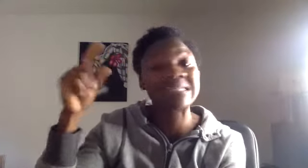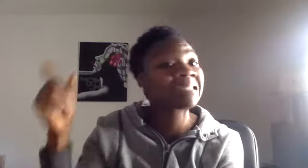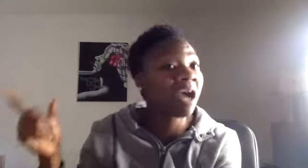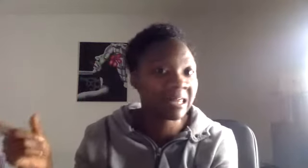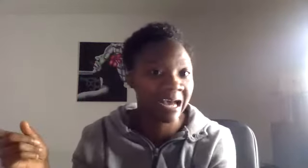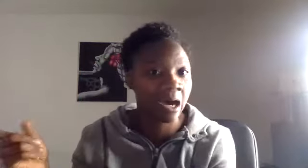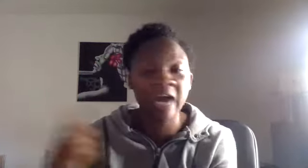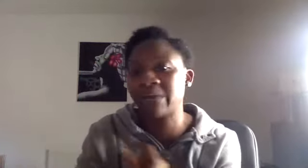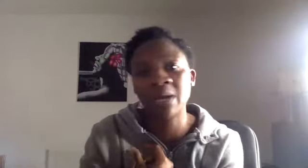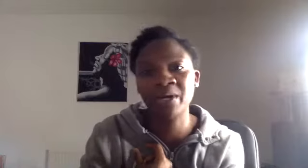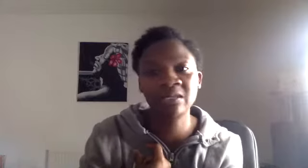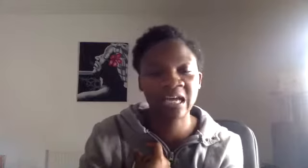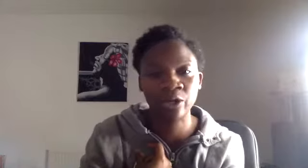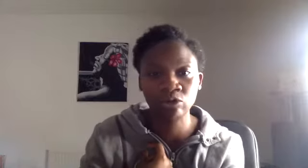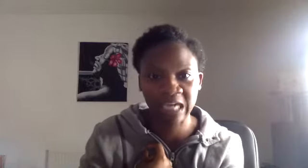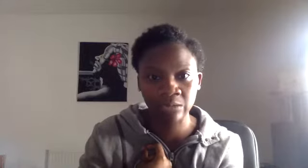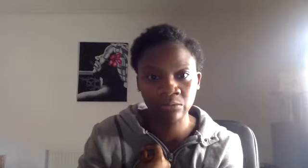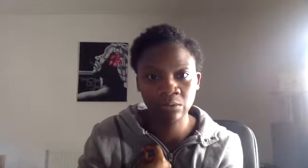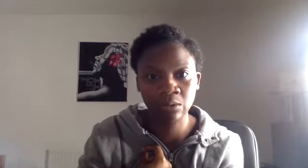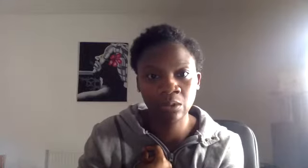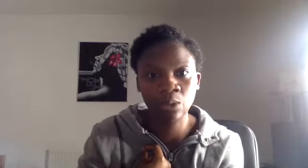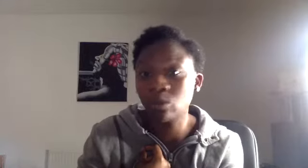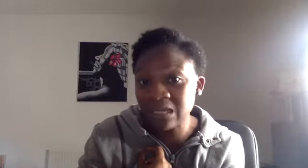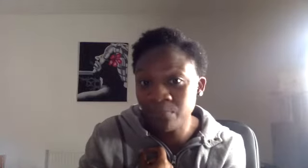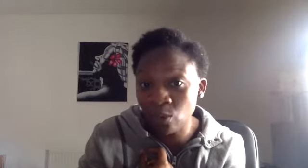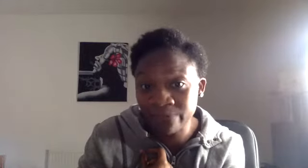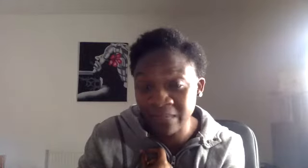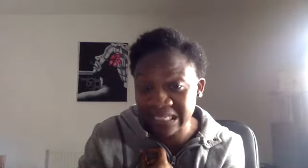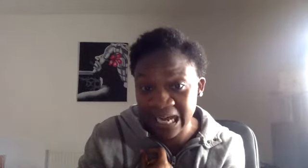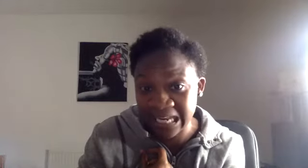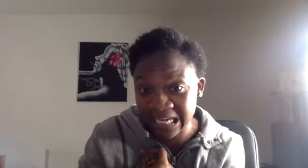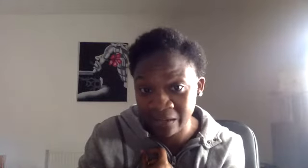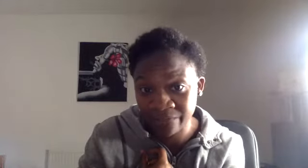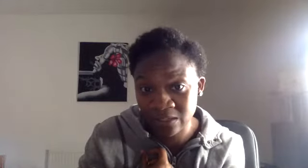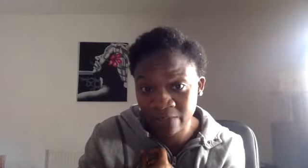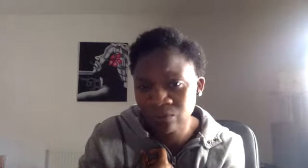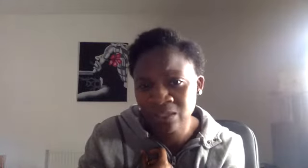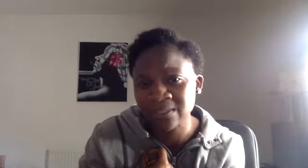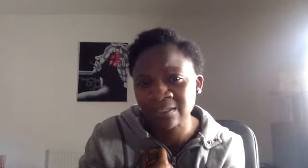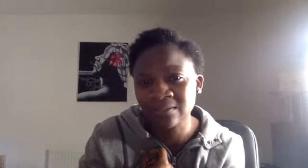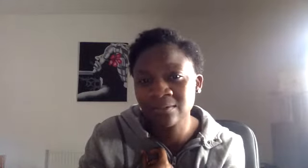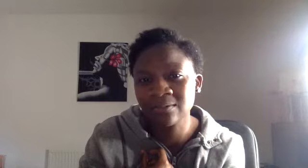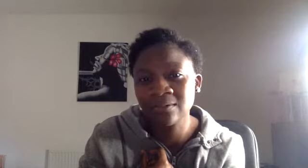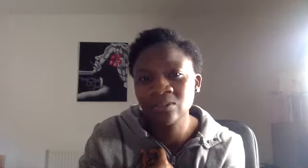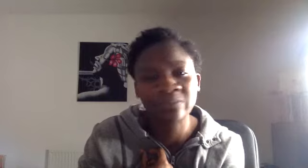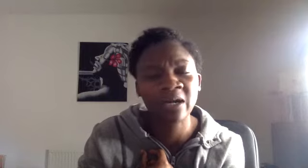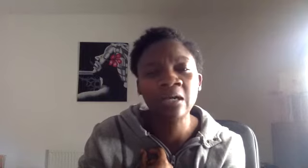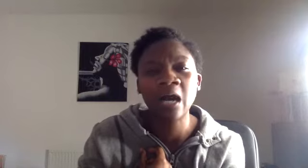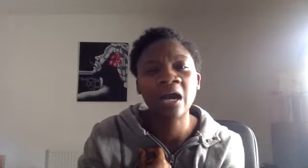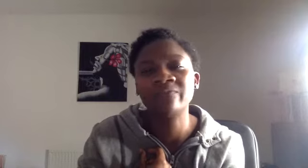like that. I've had my birthday in lockdown. Was it important for me to get any gifts? Of course it wasn't. Did my, I've